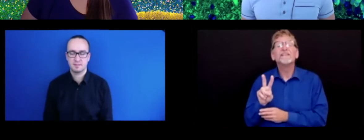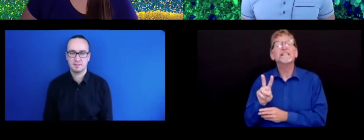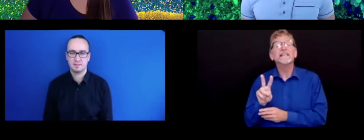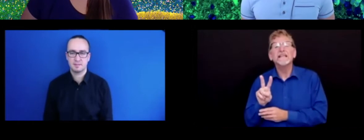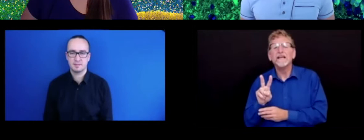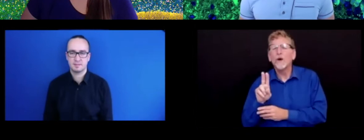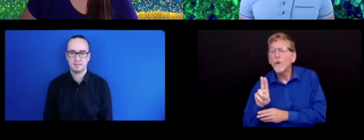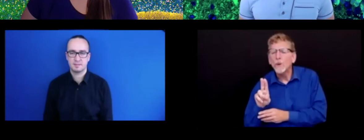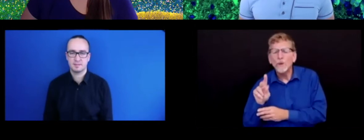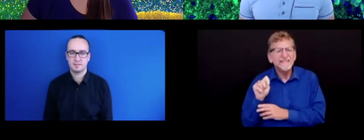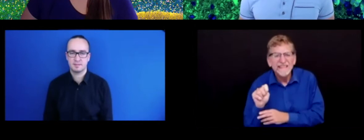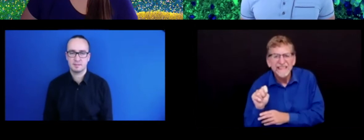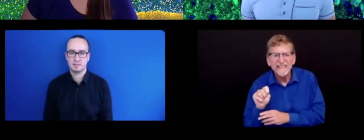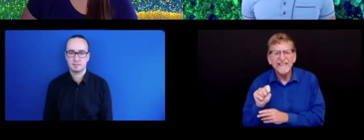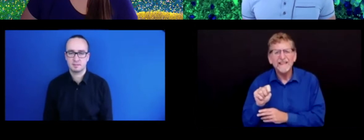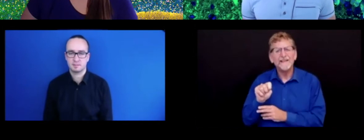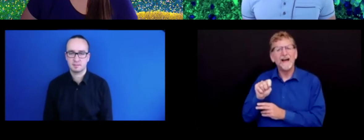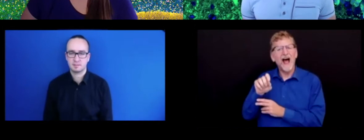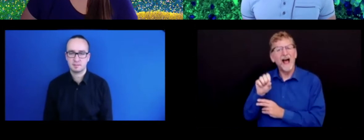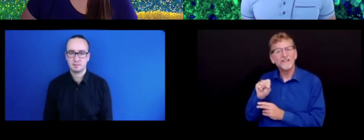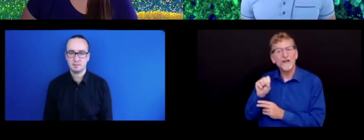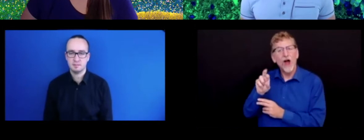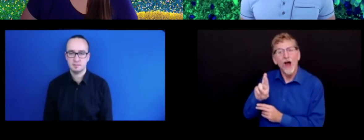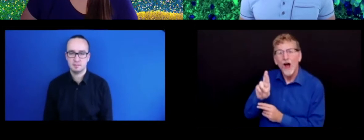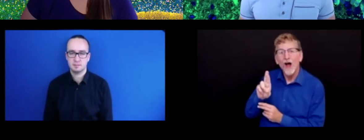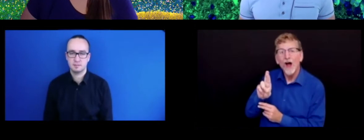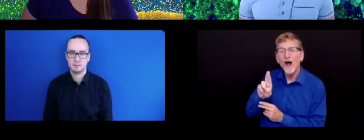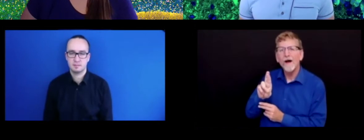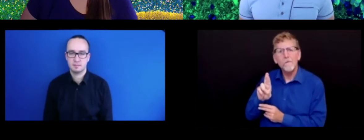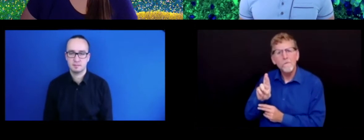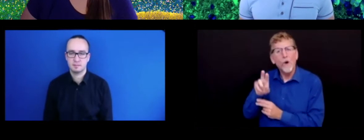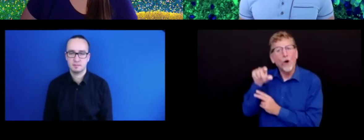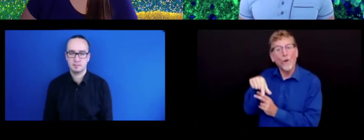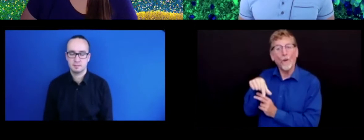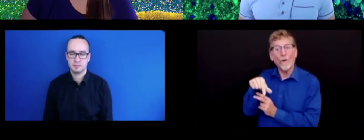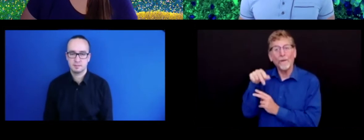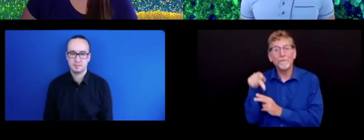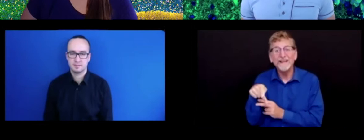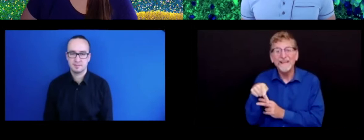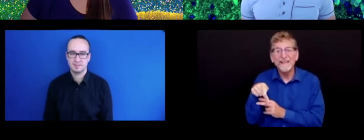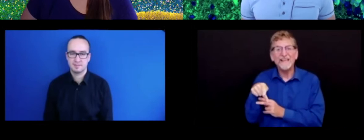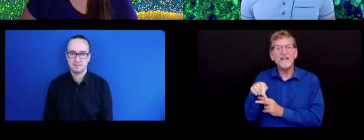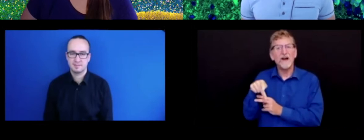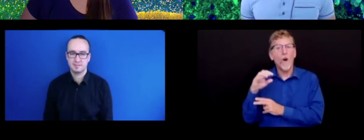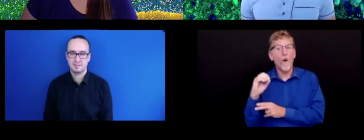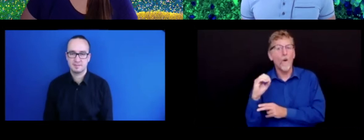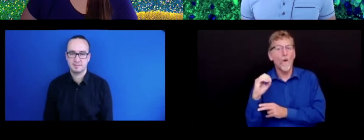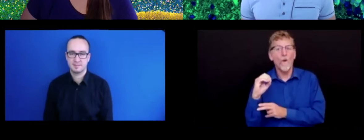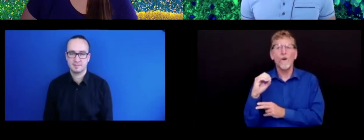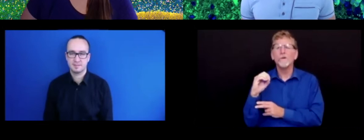V. U. T. S. R. Q. P.